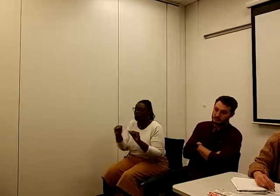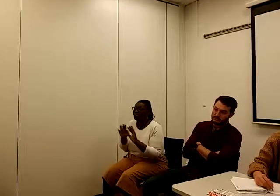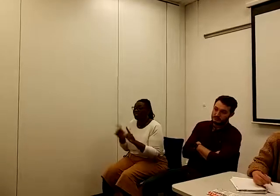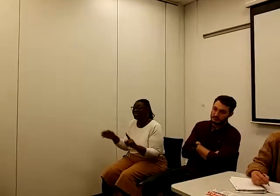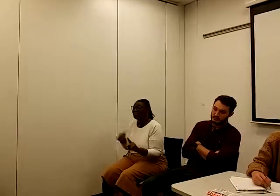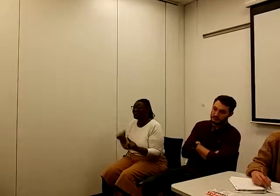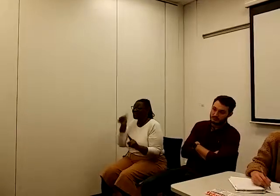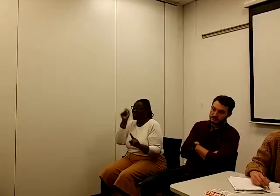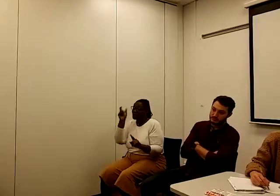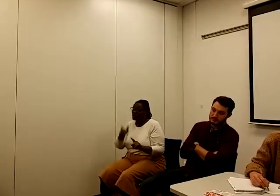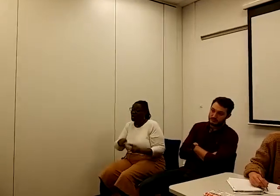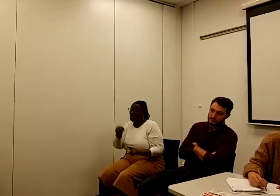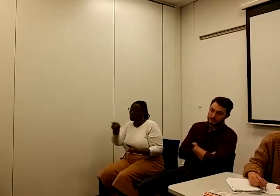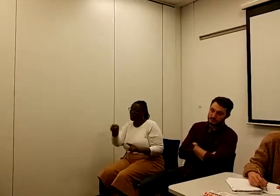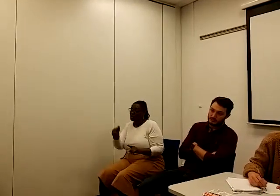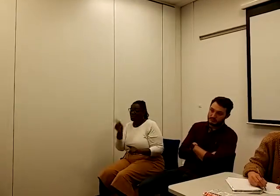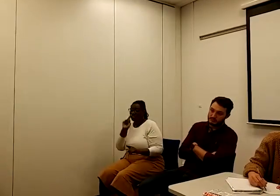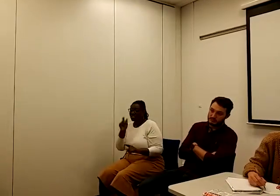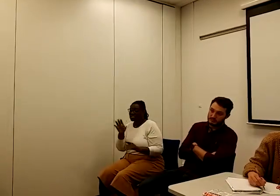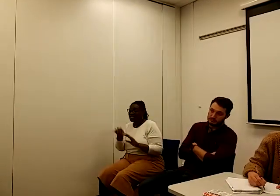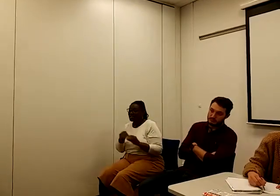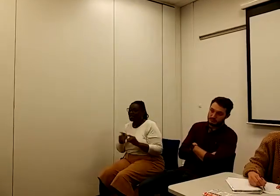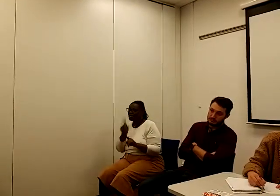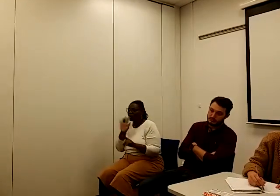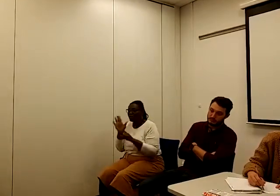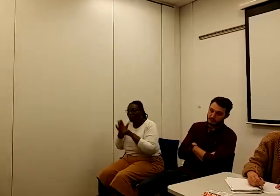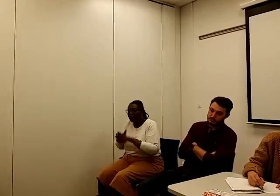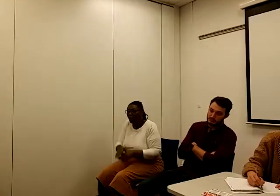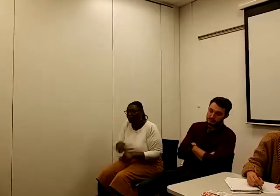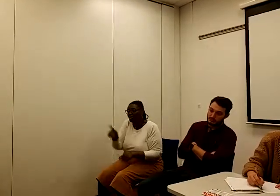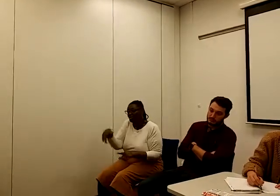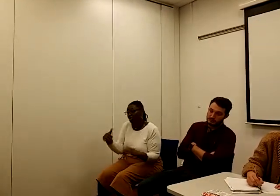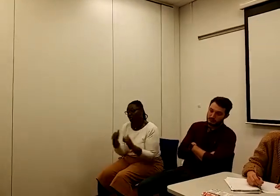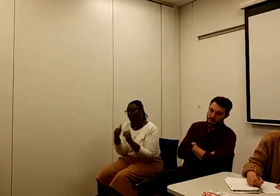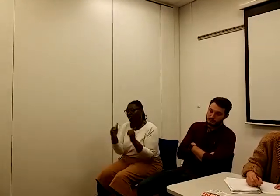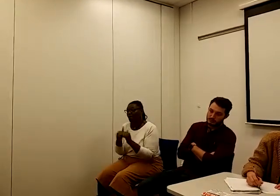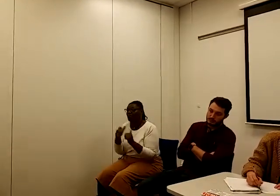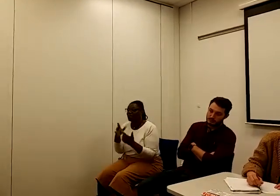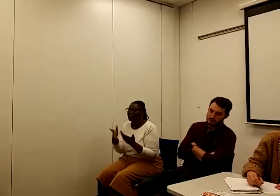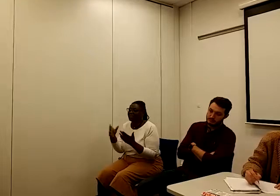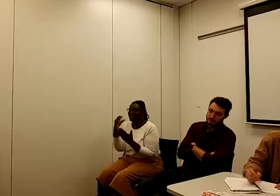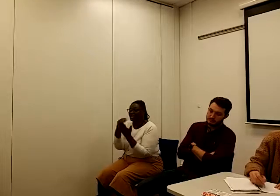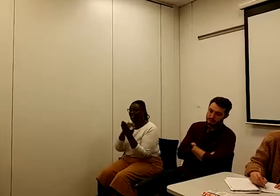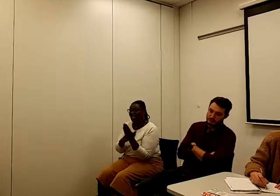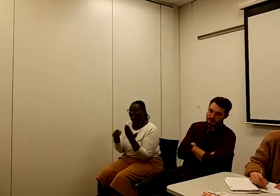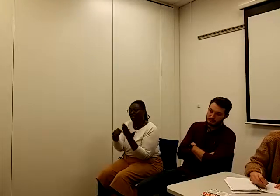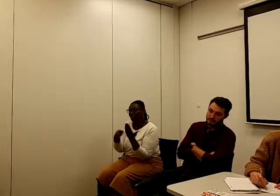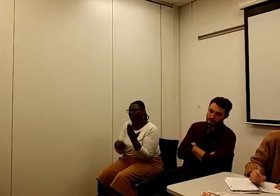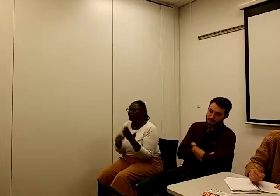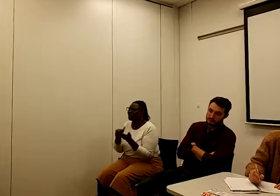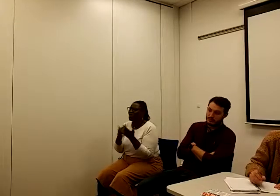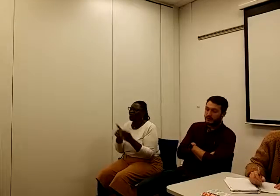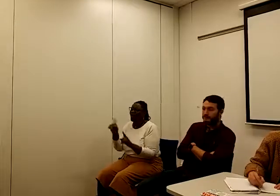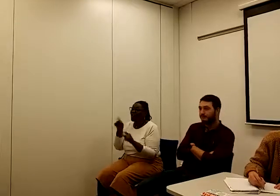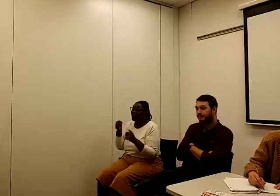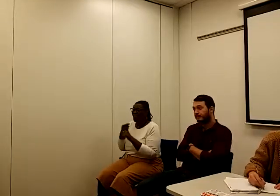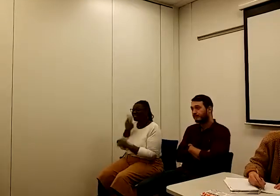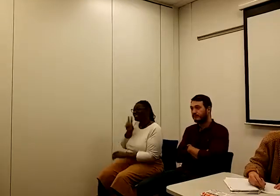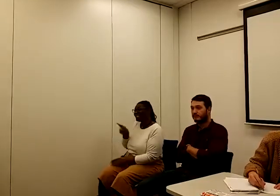this claimant is, you know, imposing suits or positionality on them. So that's, yeah, you know, I can't see them being,